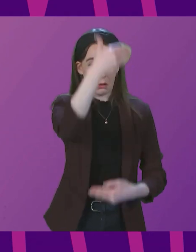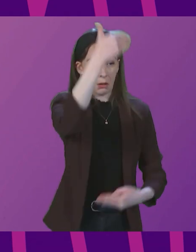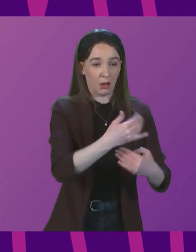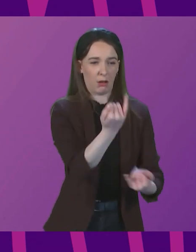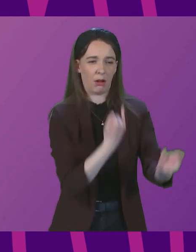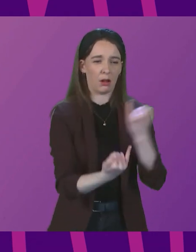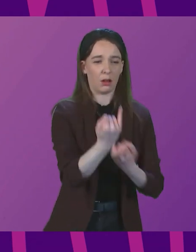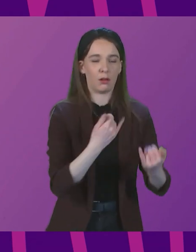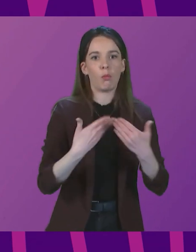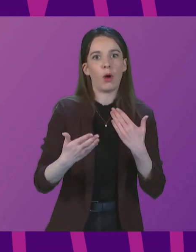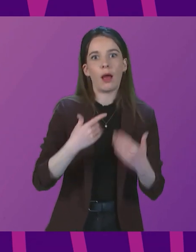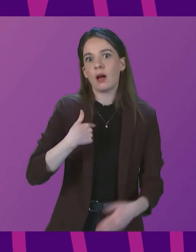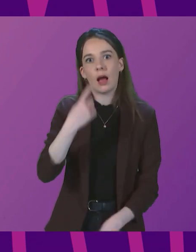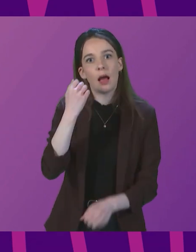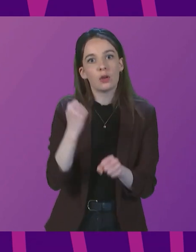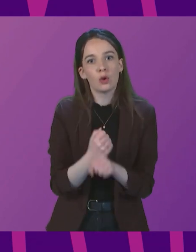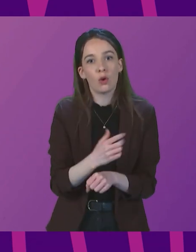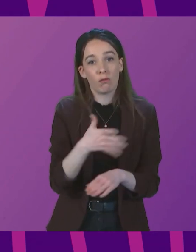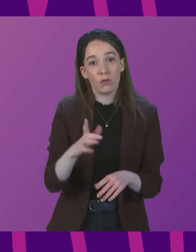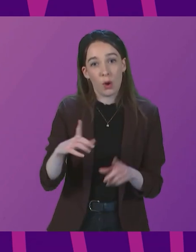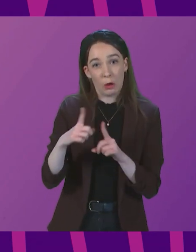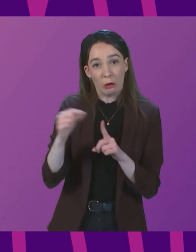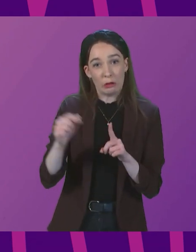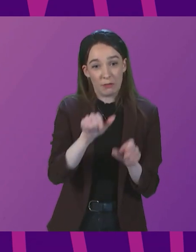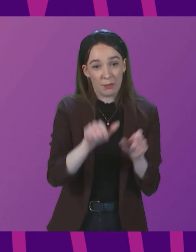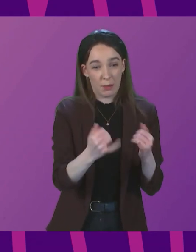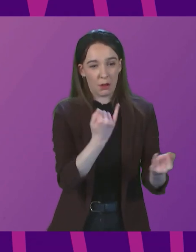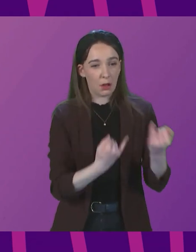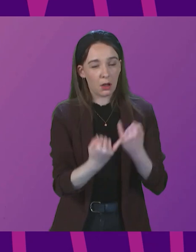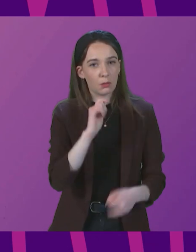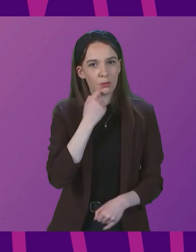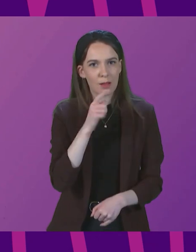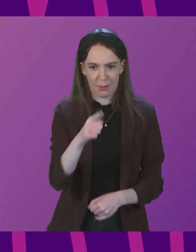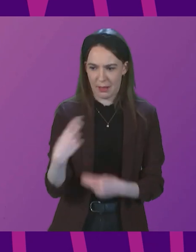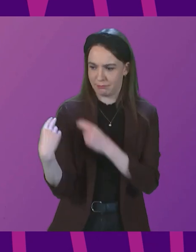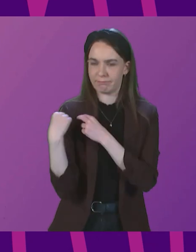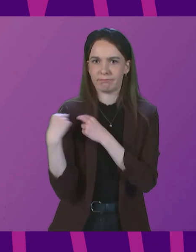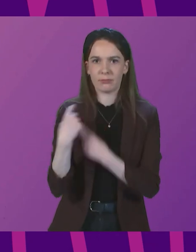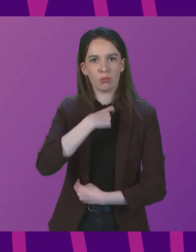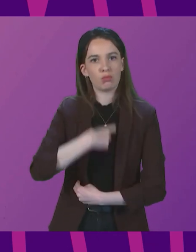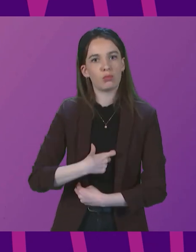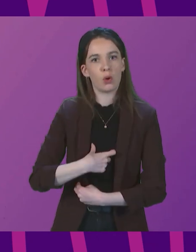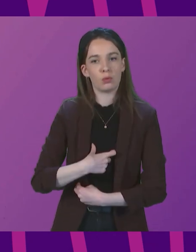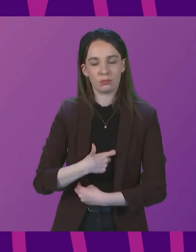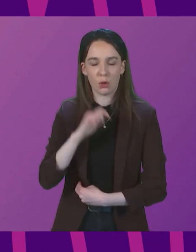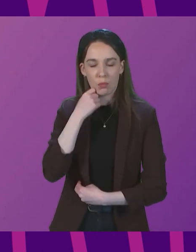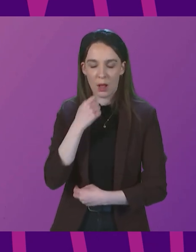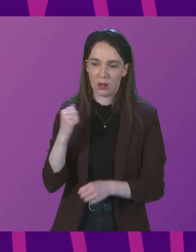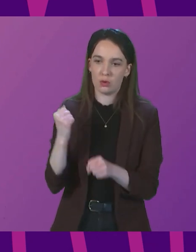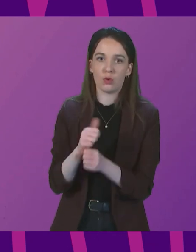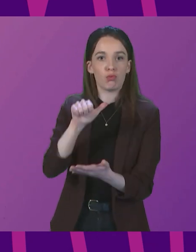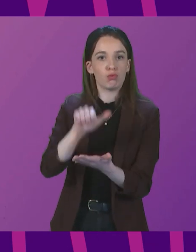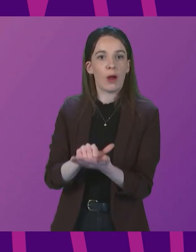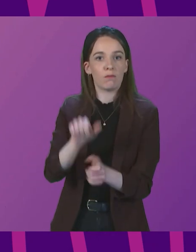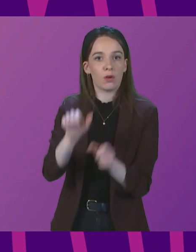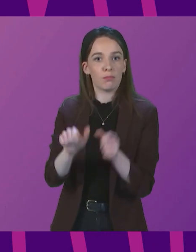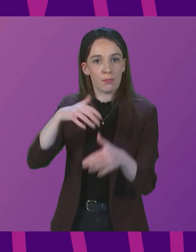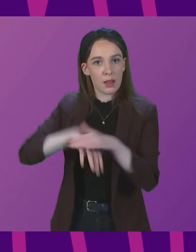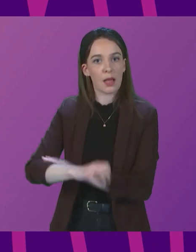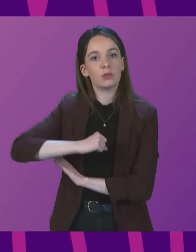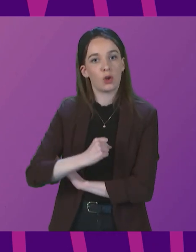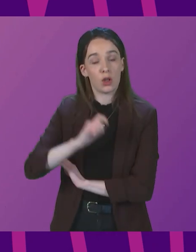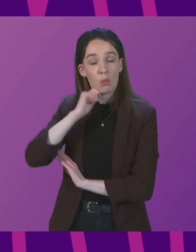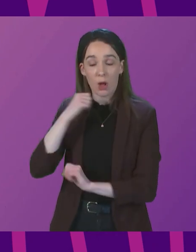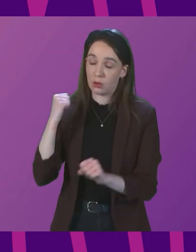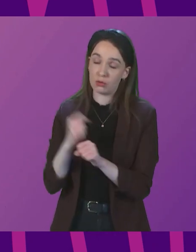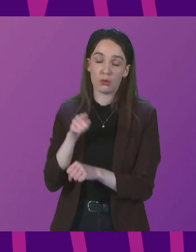whatever I do from the conservative benches. But my job, my duty is to do right by the people of Scotland. And that's what I'll always seek to do. Thank you.